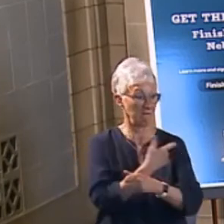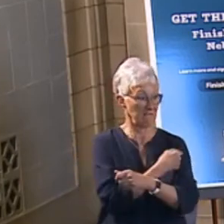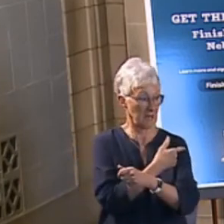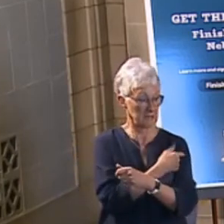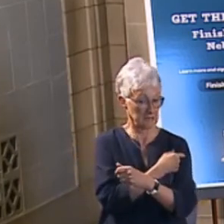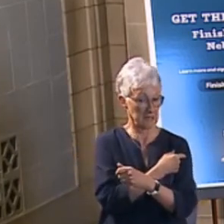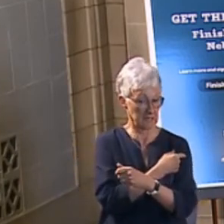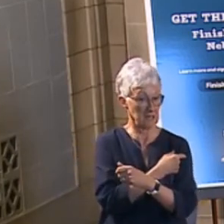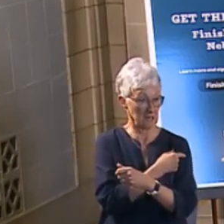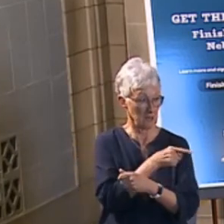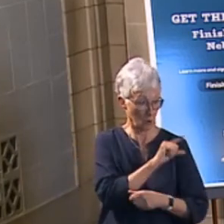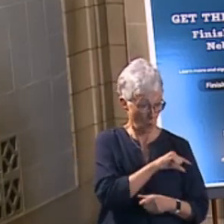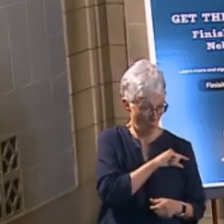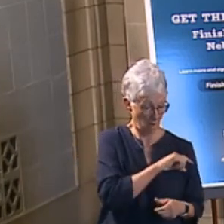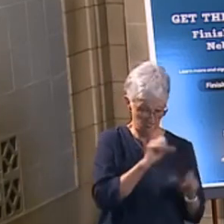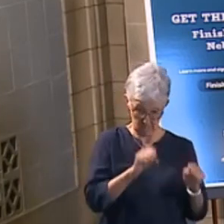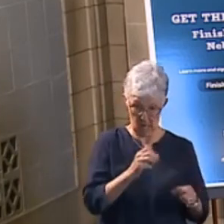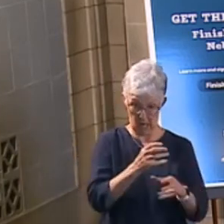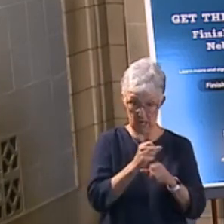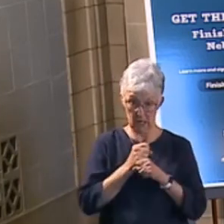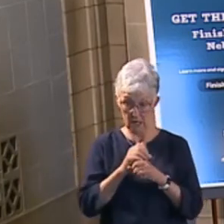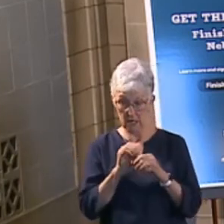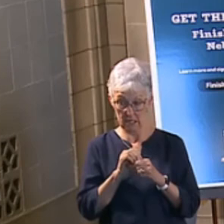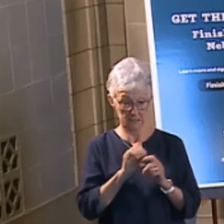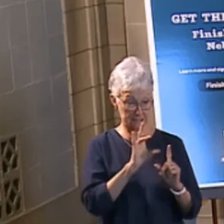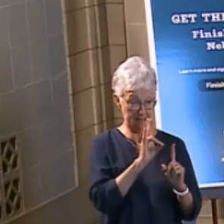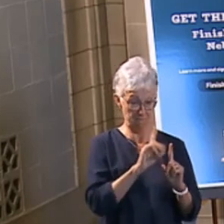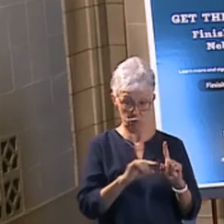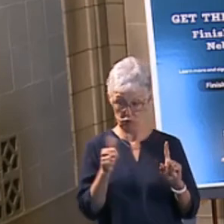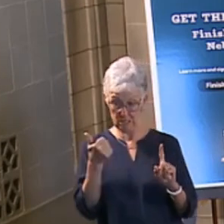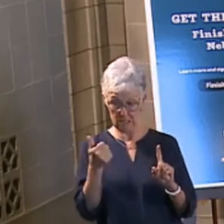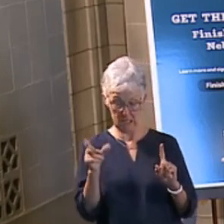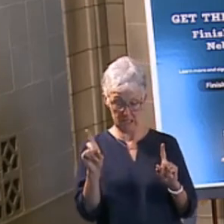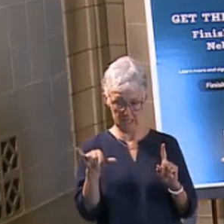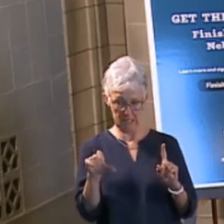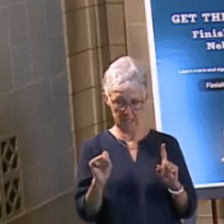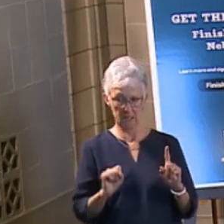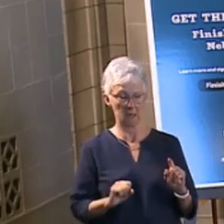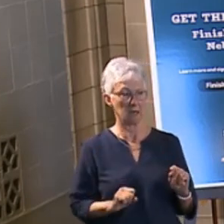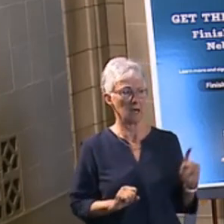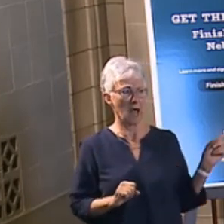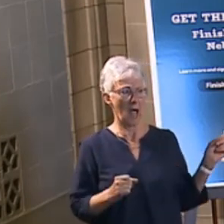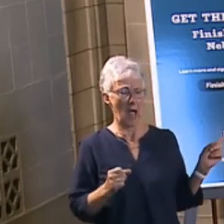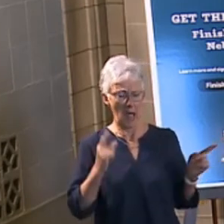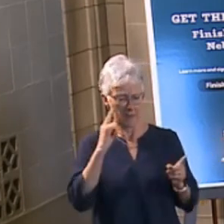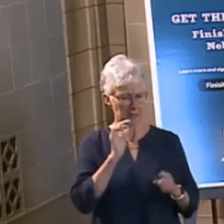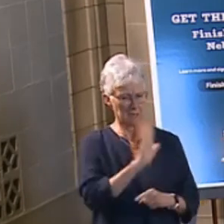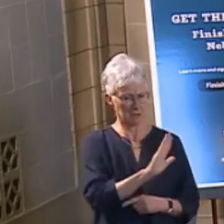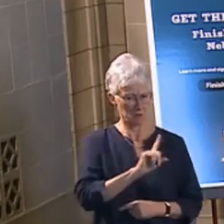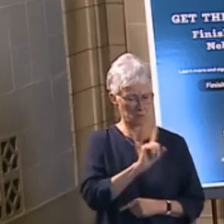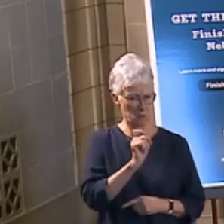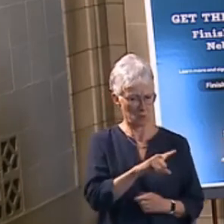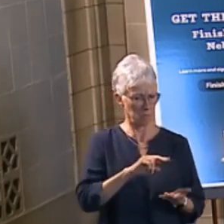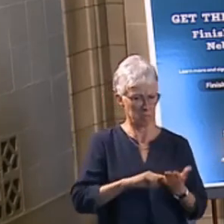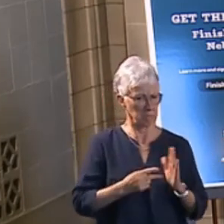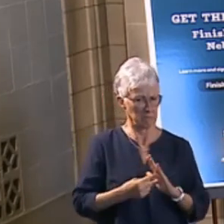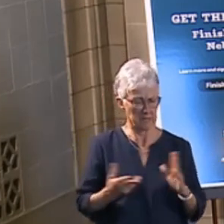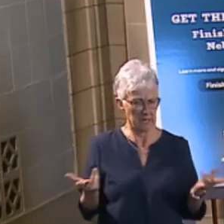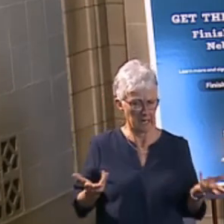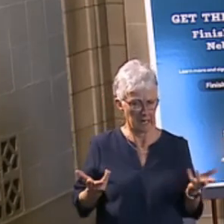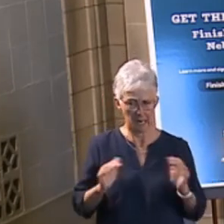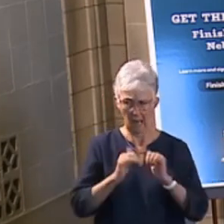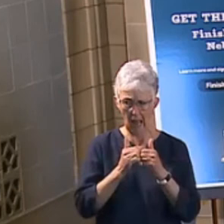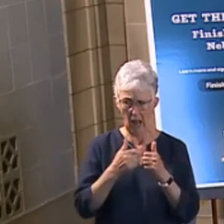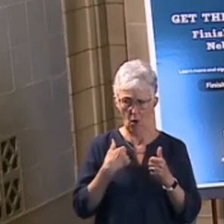it and get one in seven to ten days? So I think that what Ruta is really talking about is just how we're moving through the